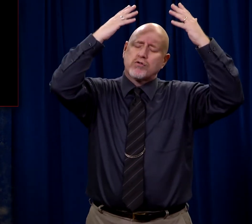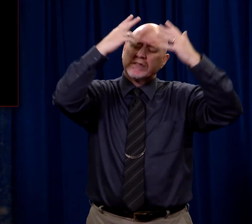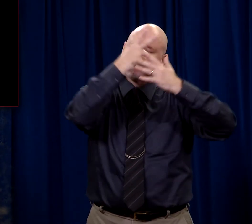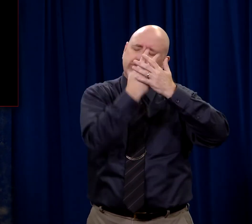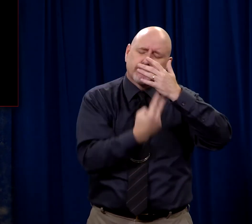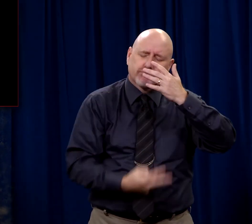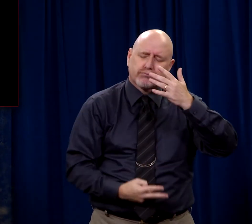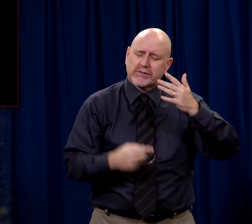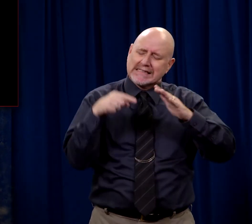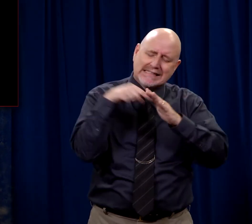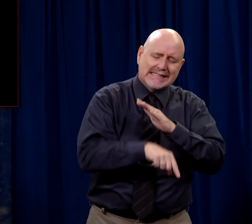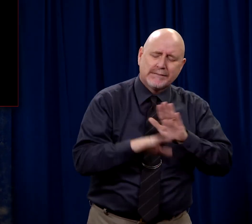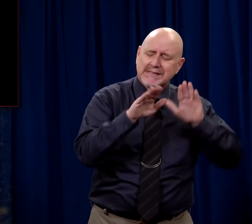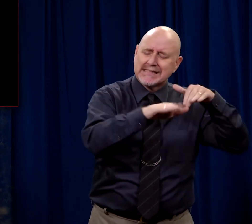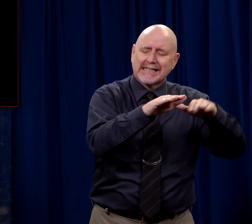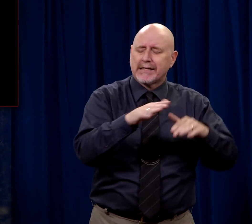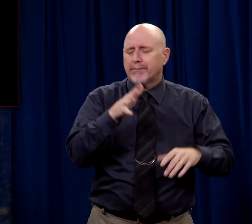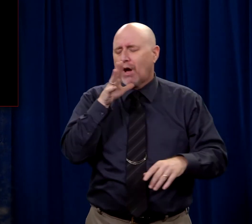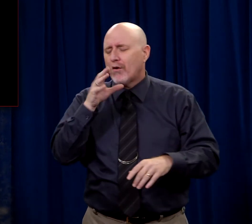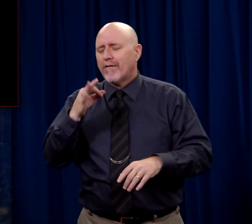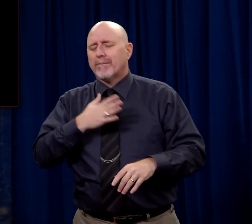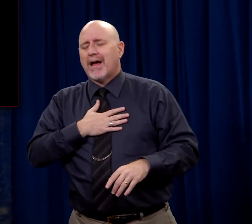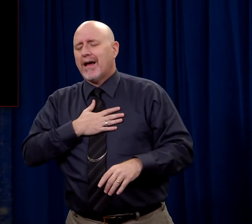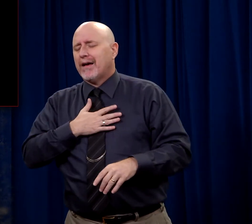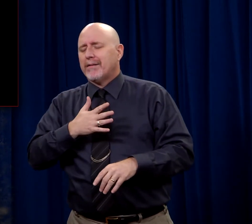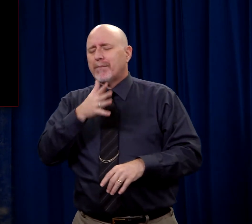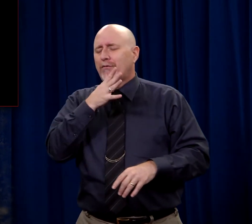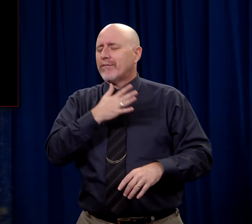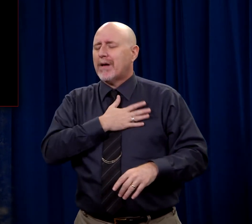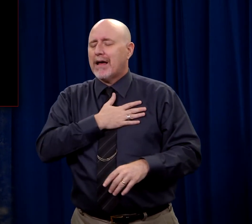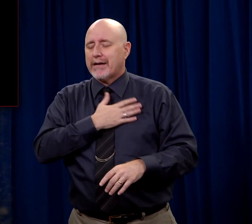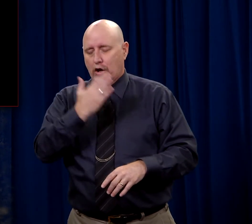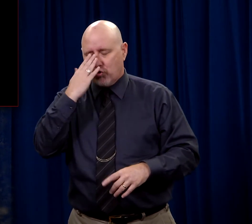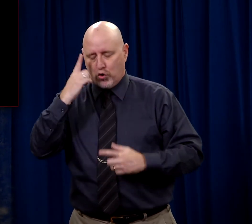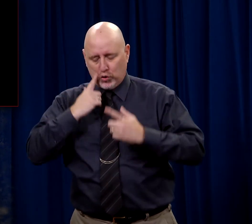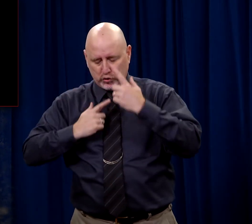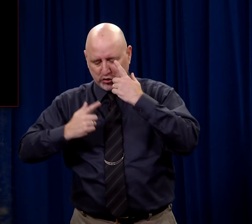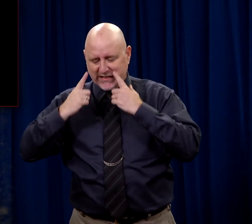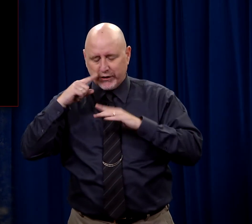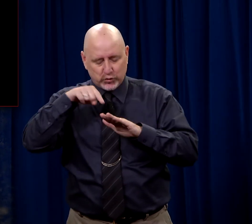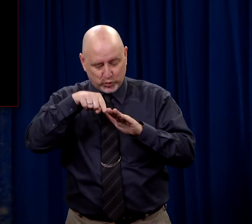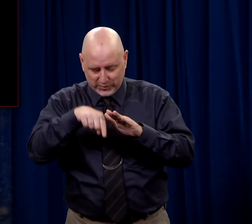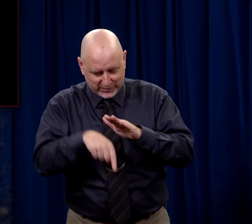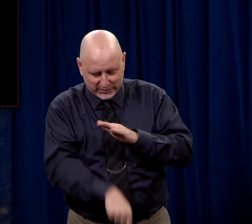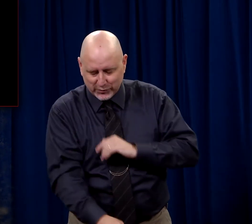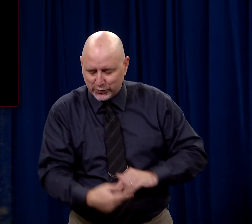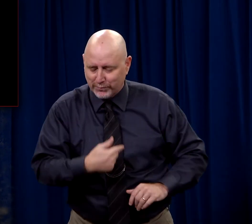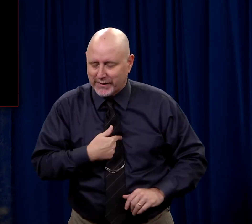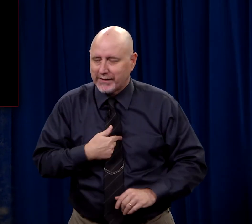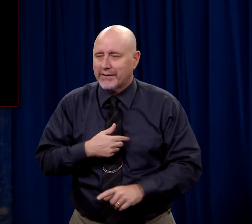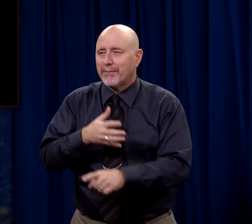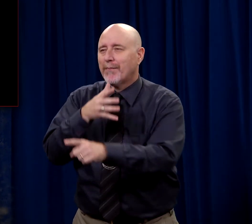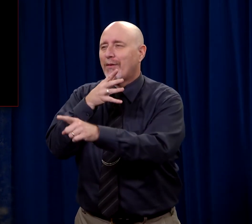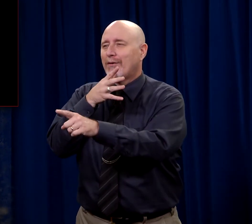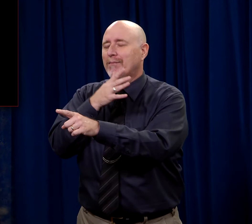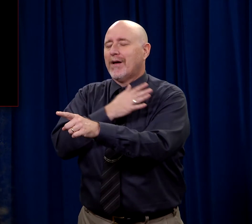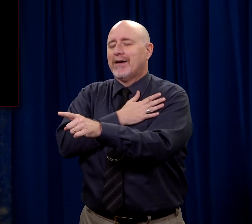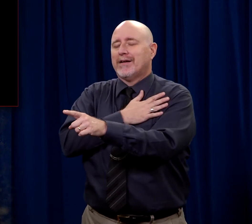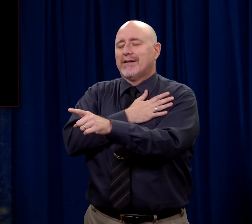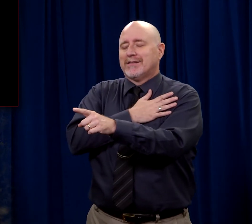in the deepest sea, Mother of Mine, O Mother of Mine, I know whose tears would come down to me, Mother of